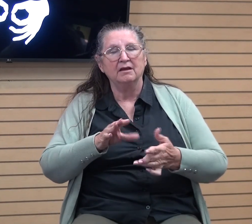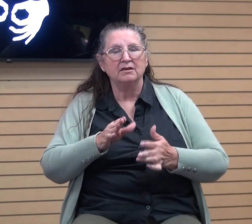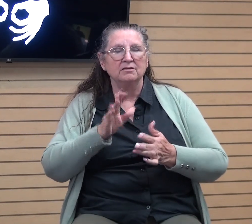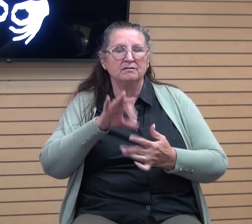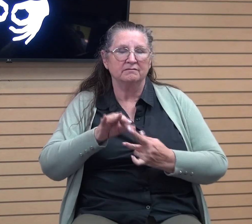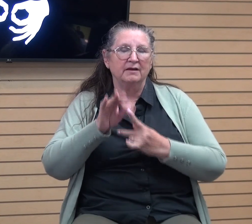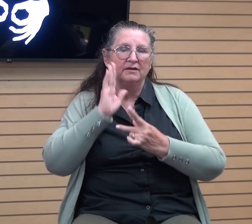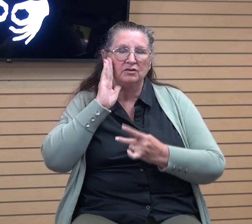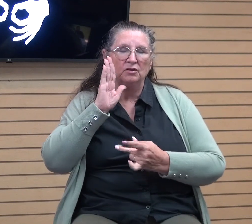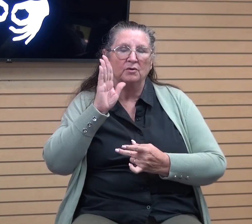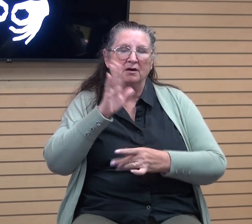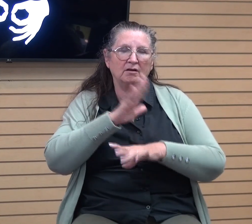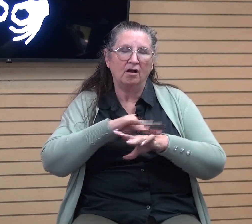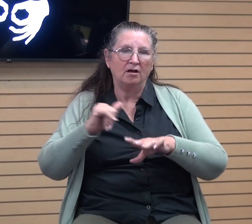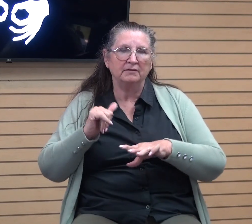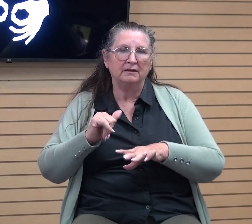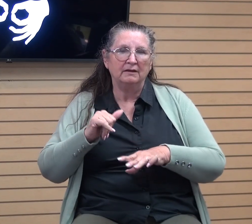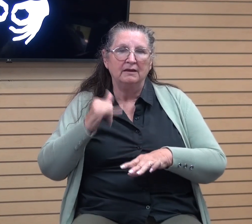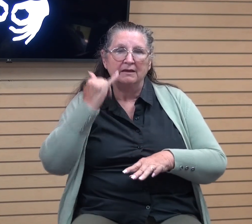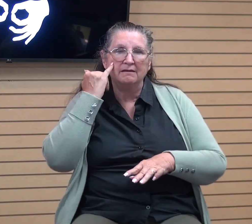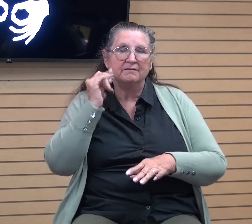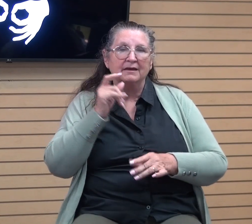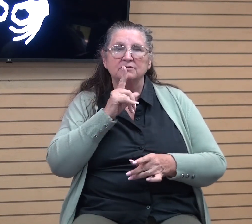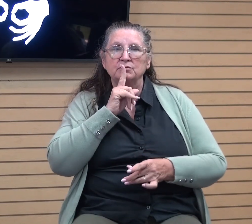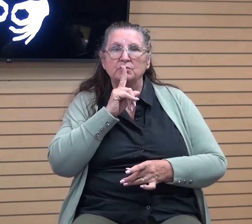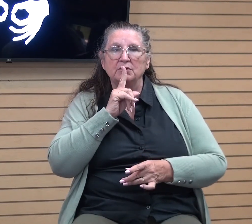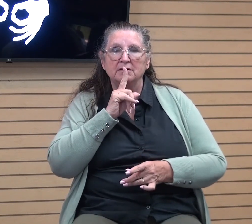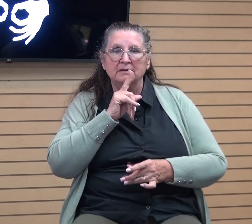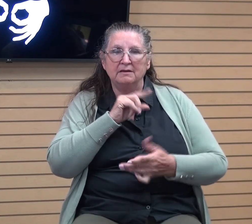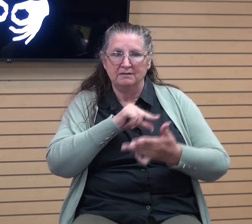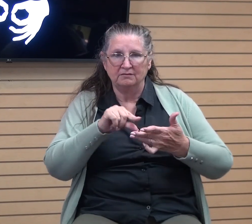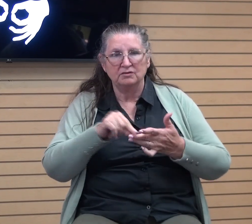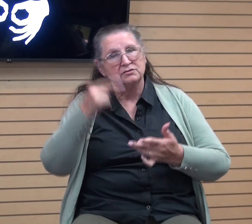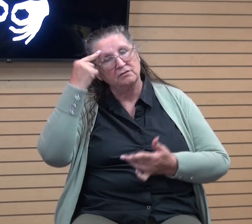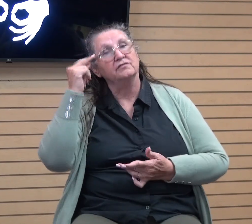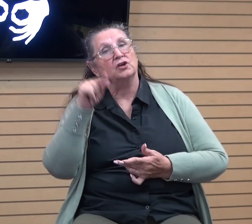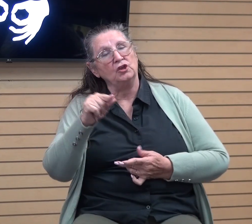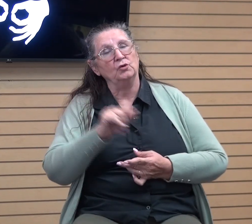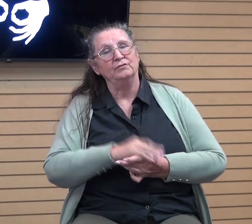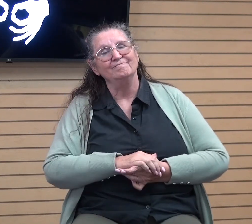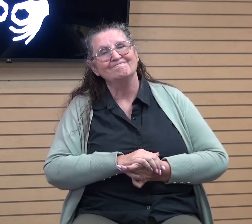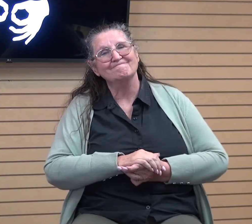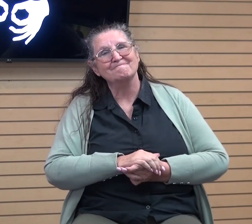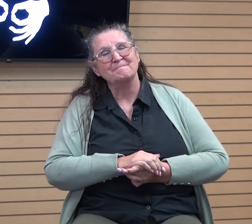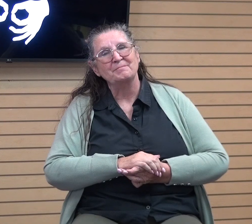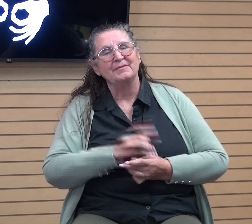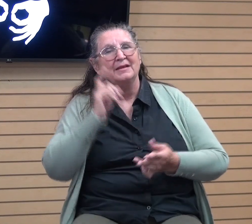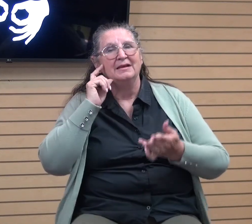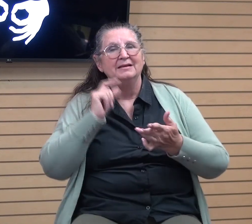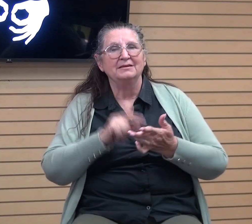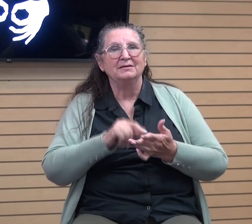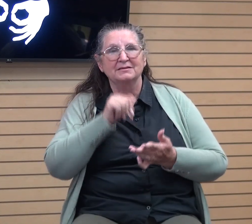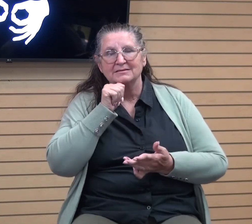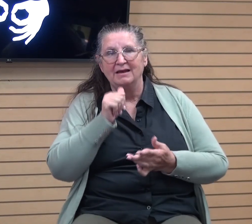And if that's the case, guys, then these verses are for you. Notice that this does not apply